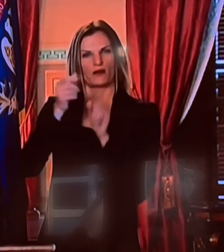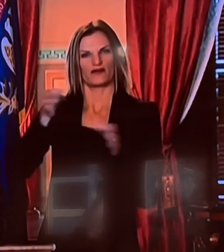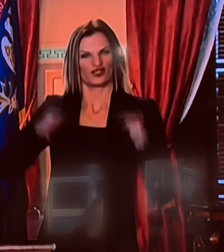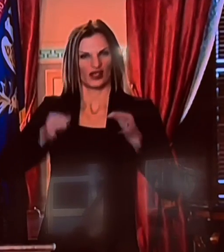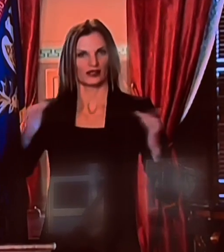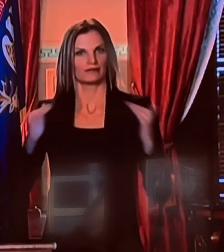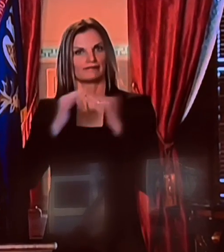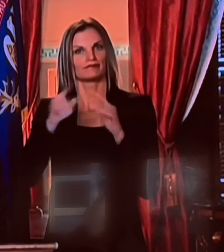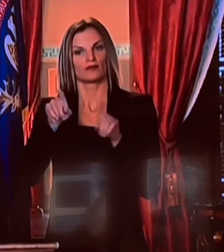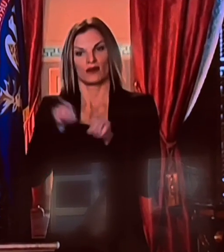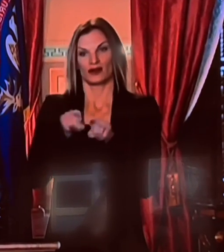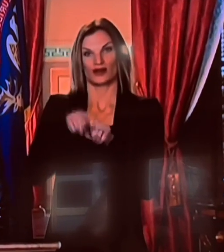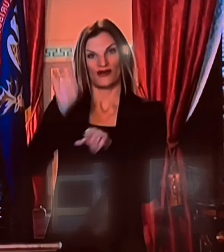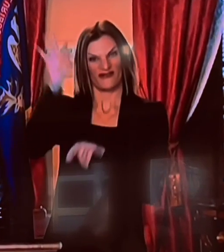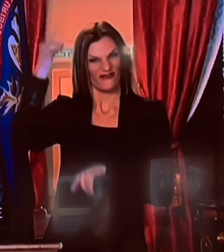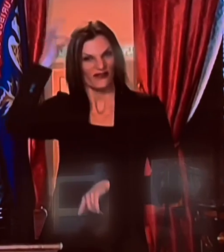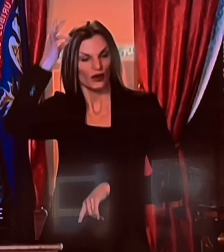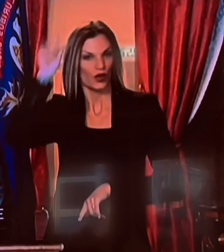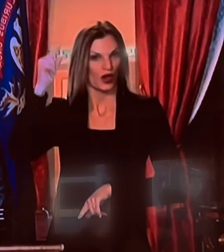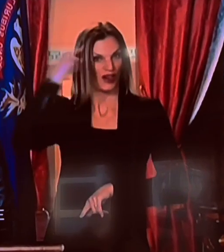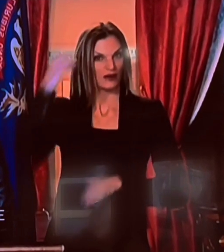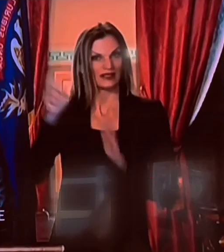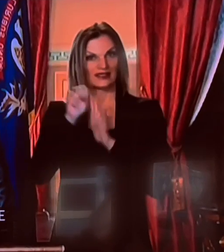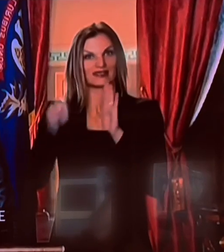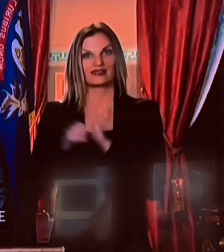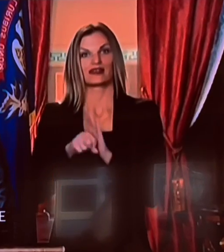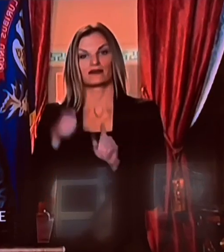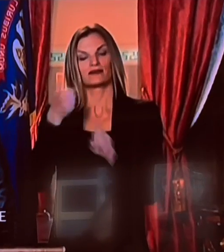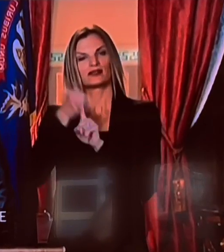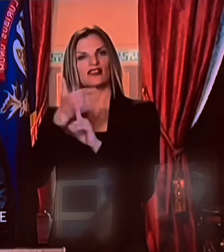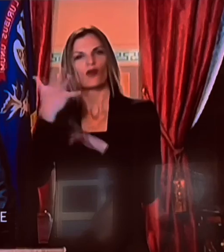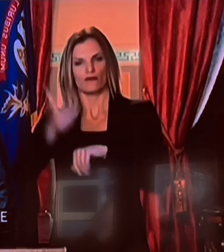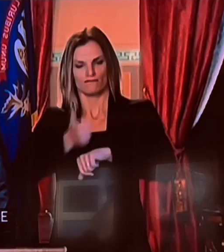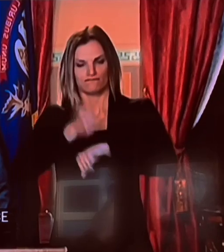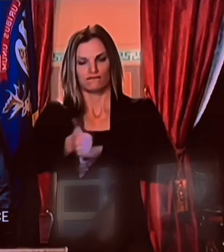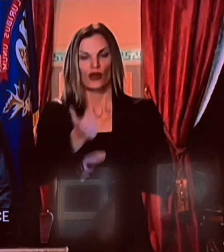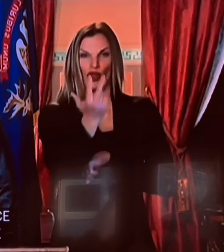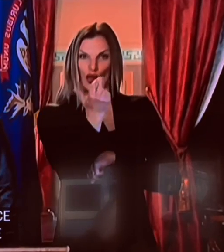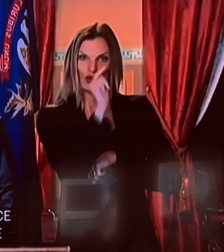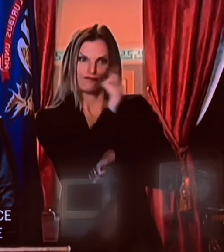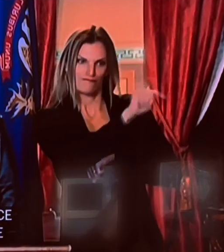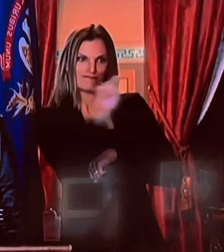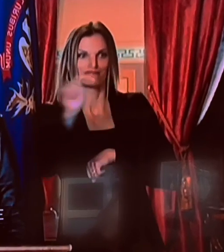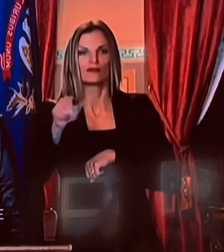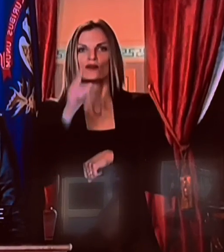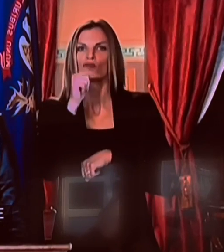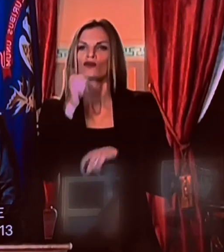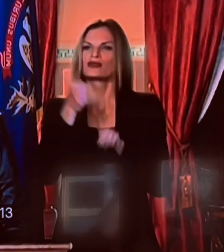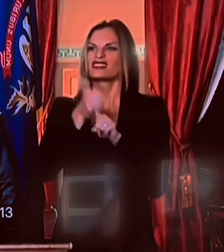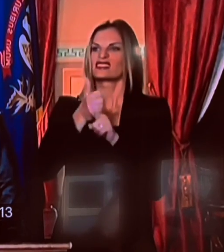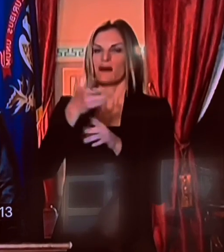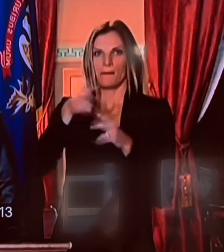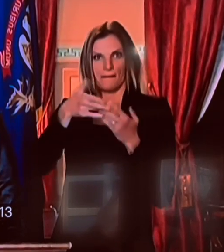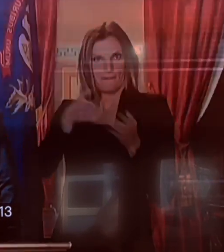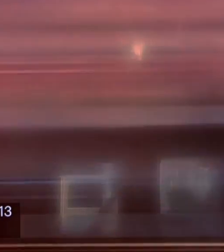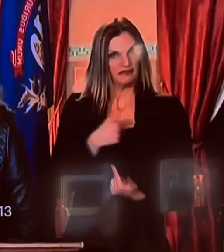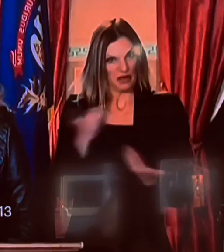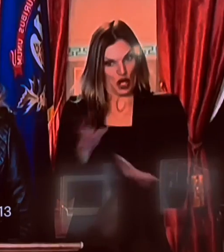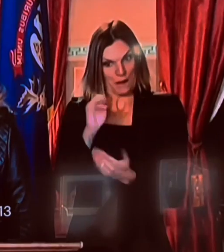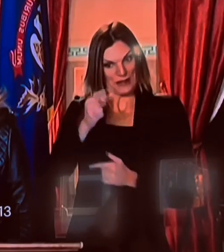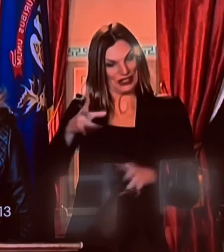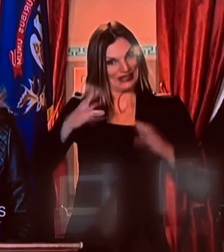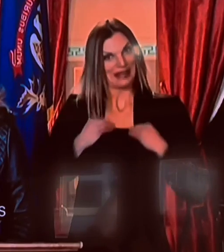and federal charges against 13 members of two militia groups who are preparing to kidnap and possibly kill me.